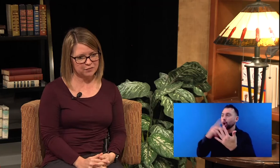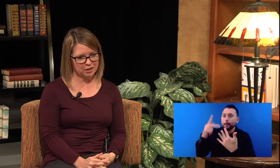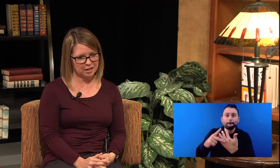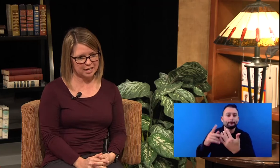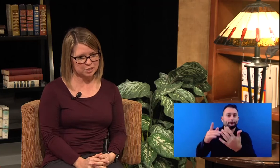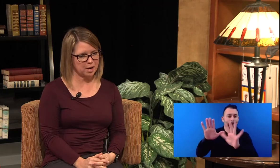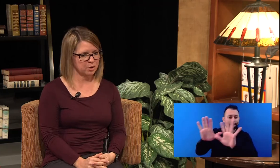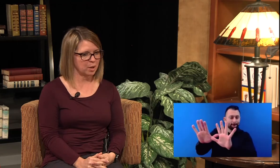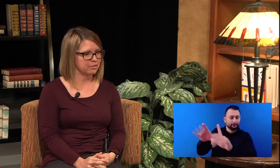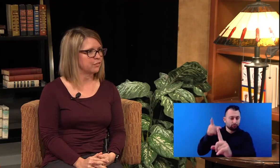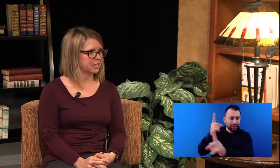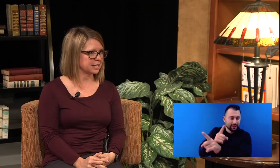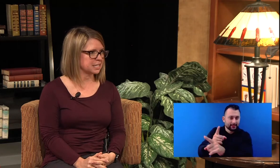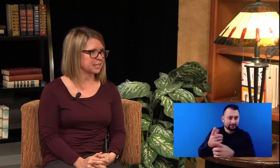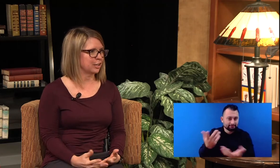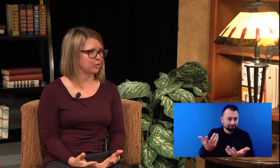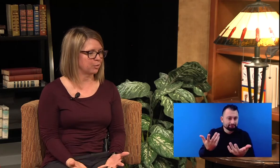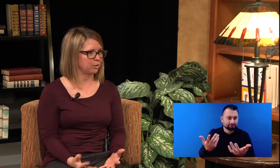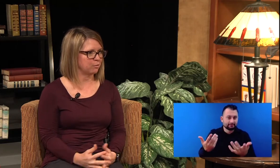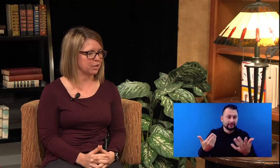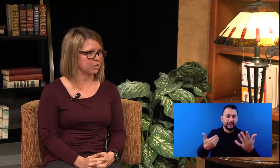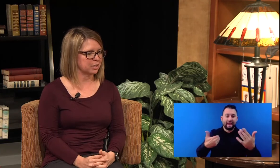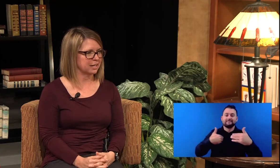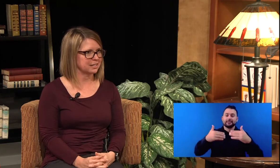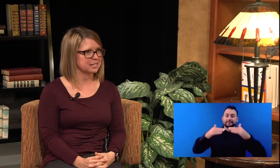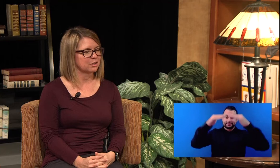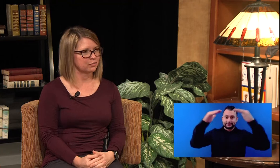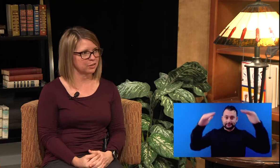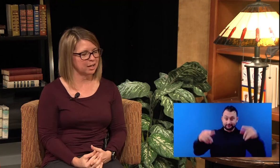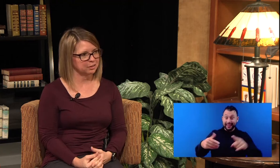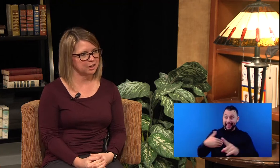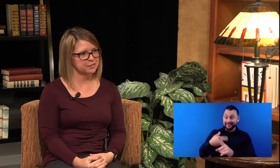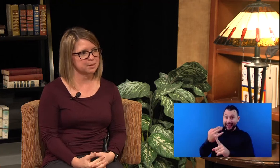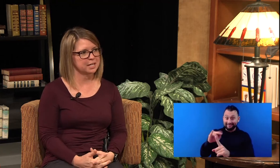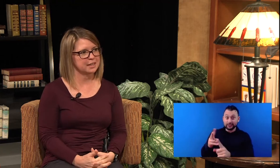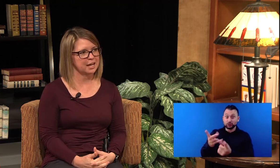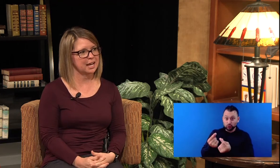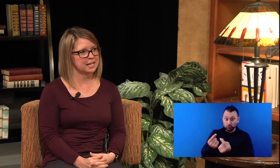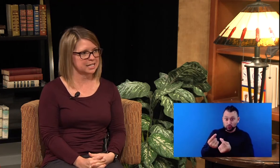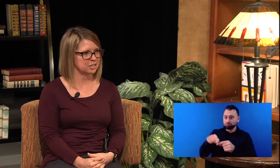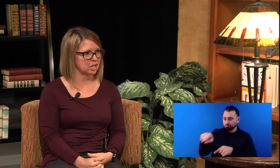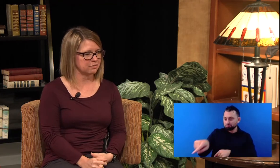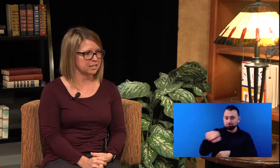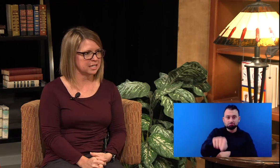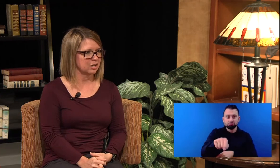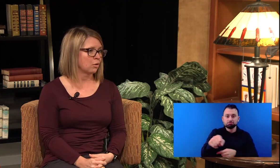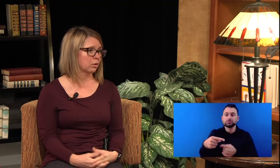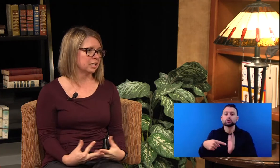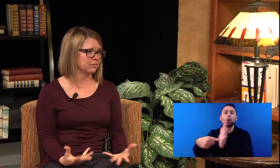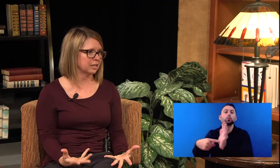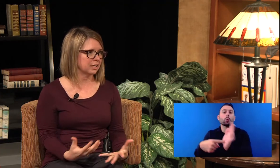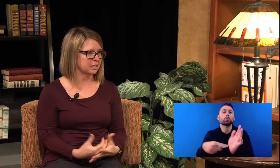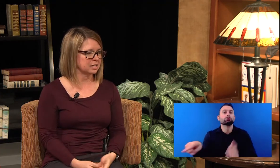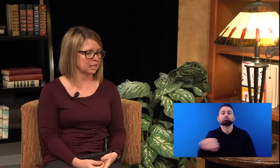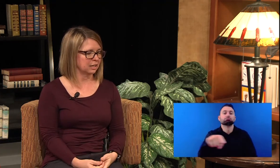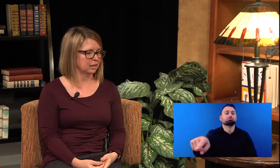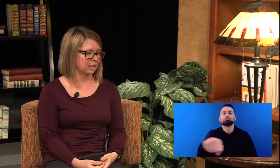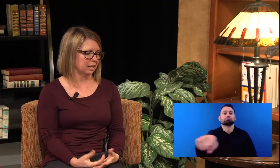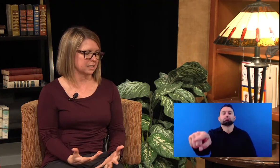far as Ryan White funds, you know, we, we know that it's for the health care of somebody that has HIV or even is in, at the